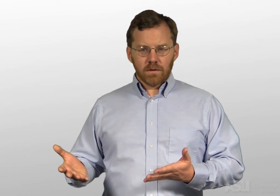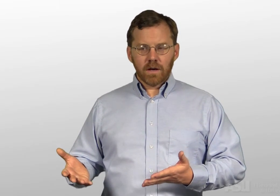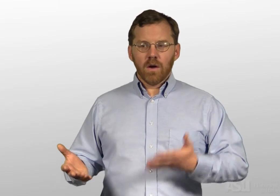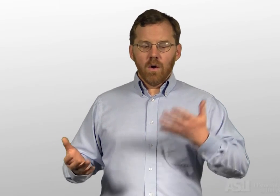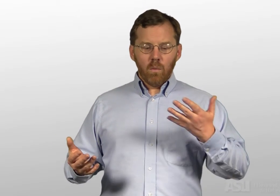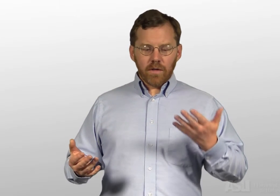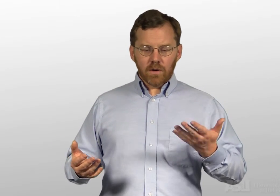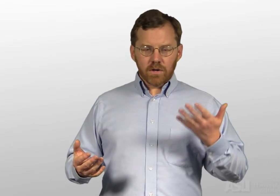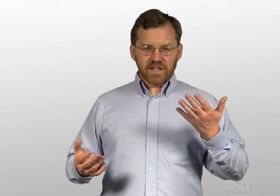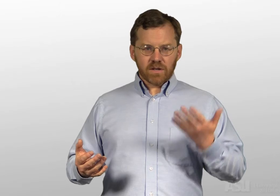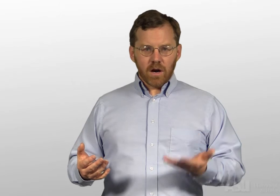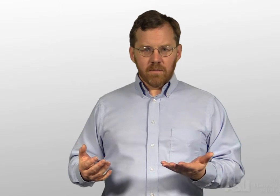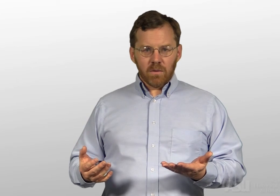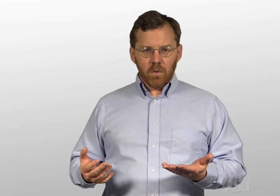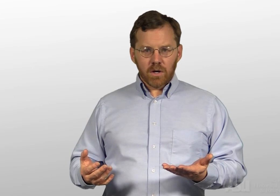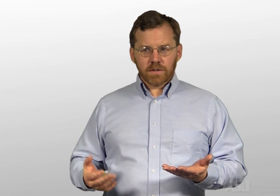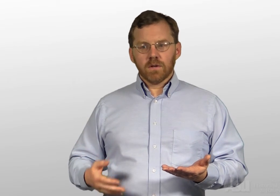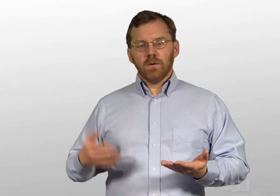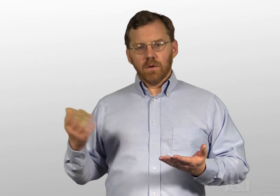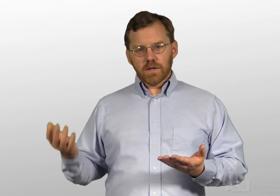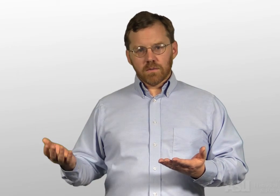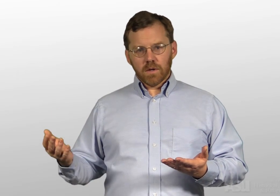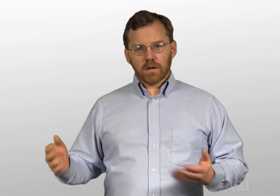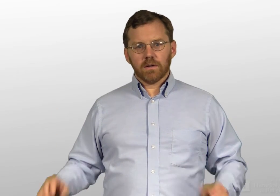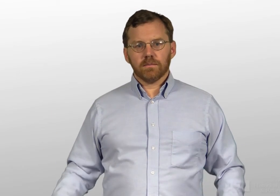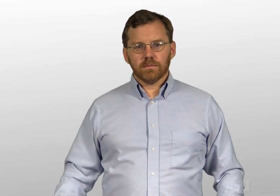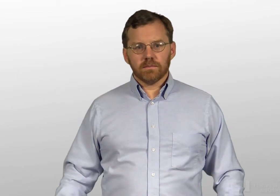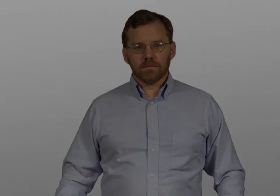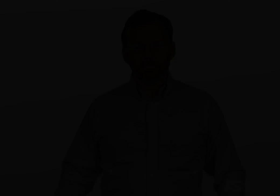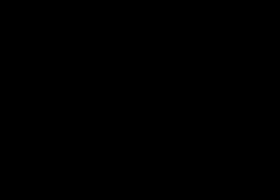right, whether Gerges' argument works or doesn't work. to that So, How How why are going guys,